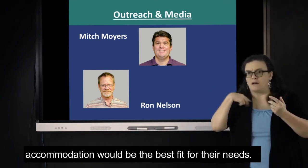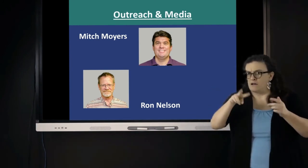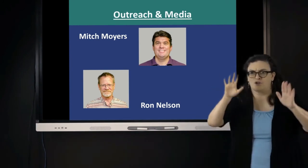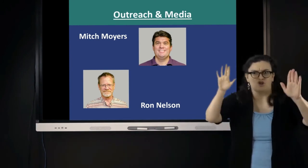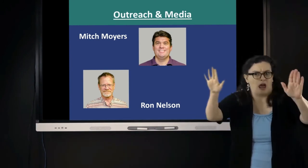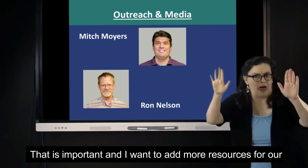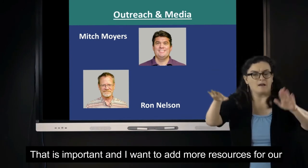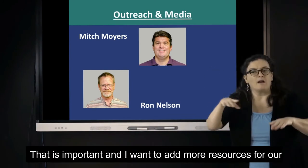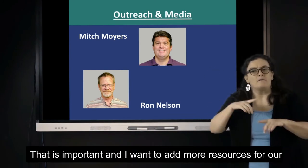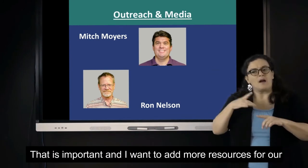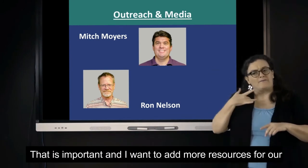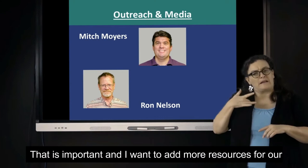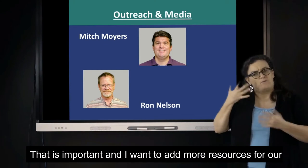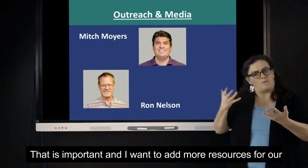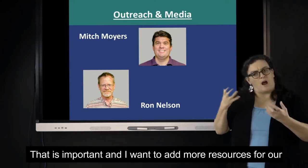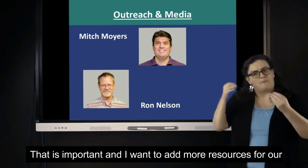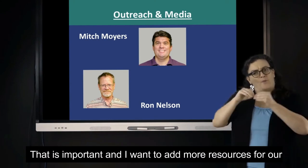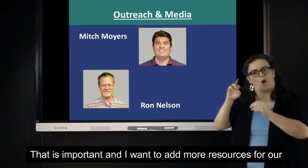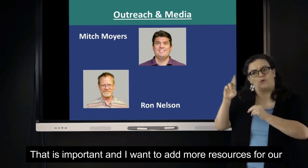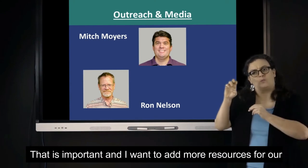accommodating deaf or hard of hearing individuals.